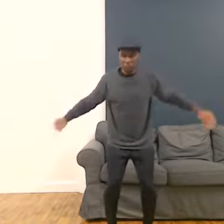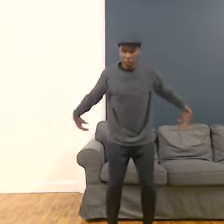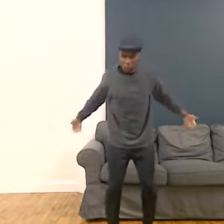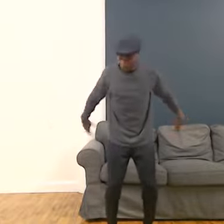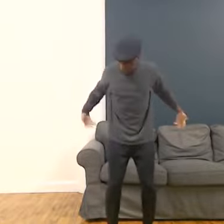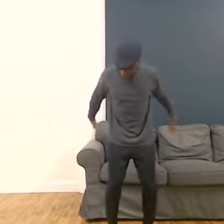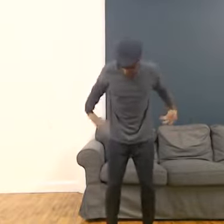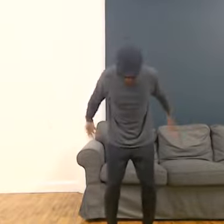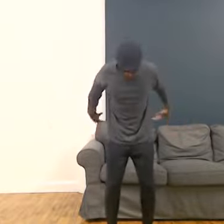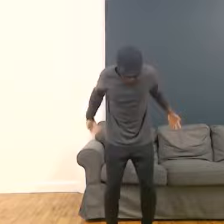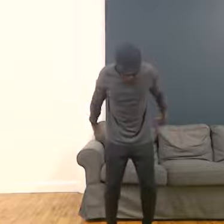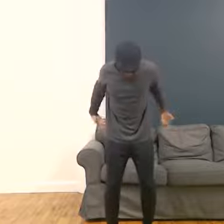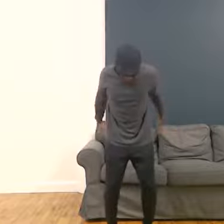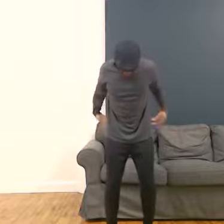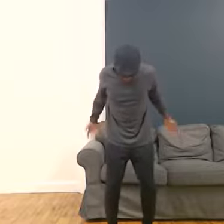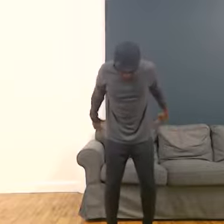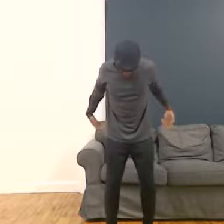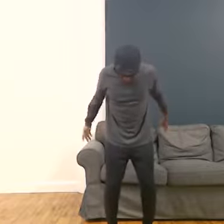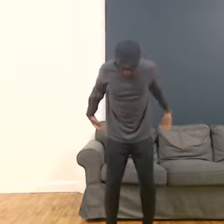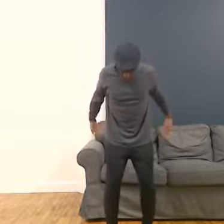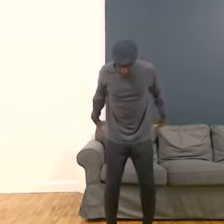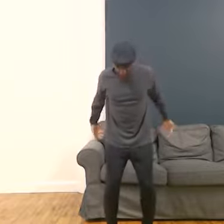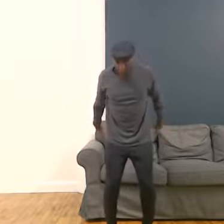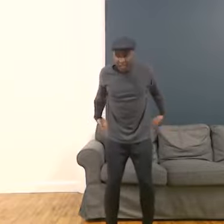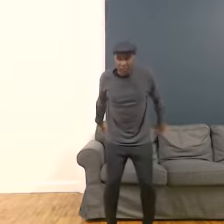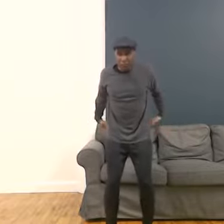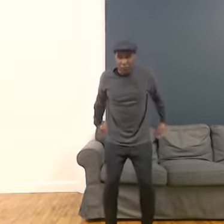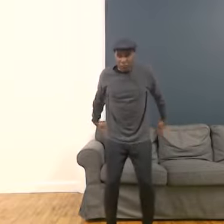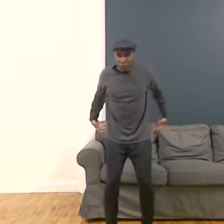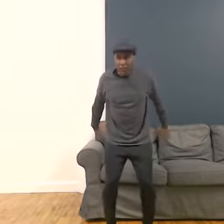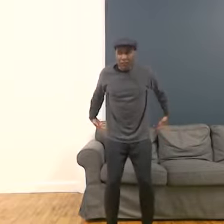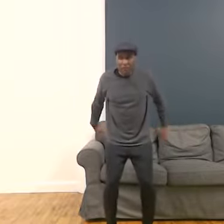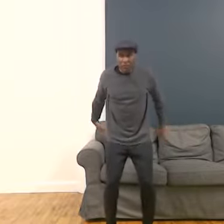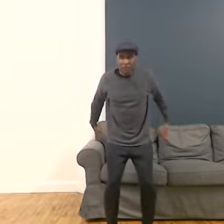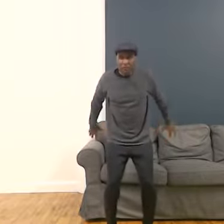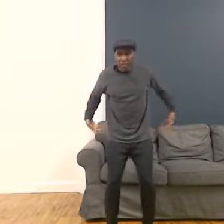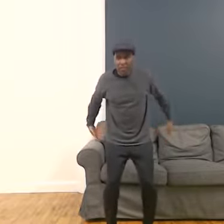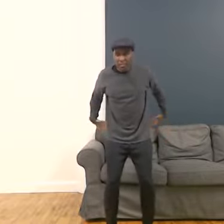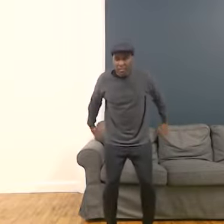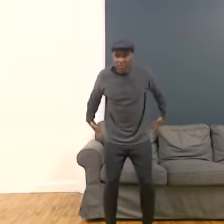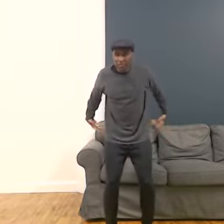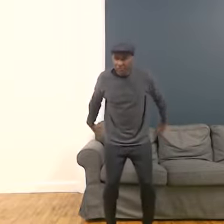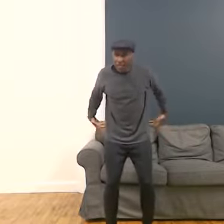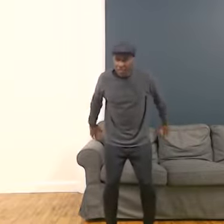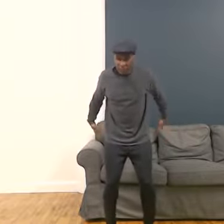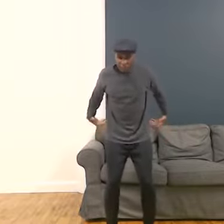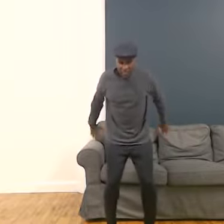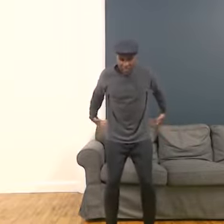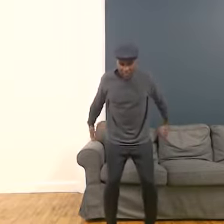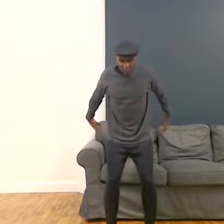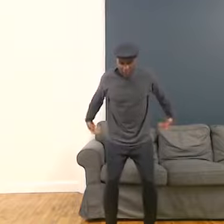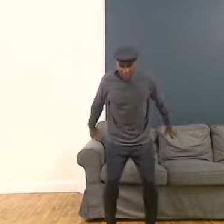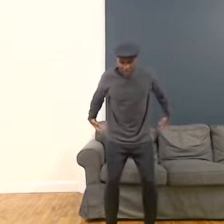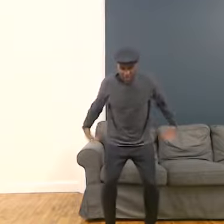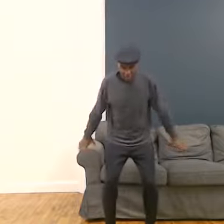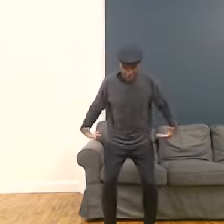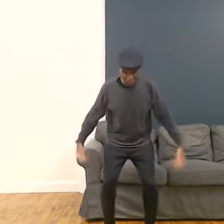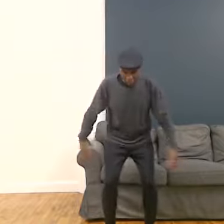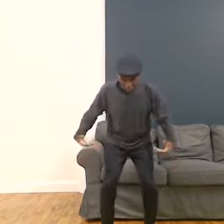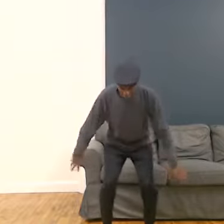let's bring up to the